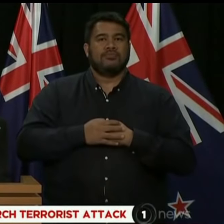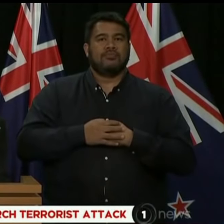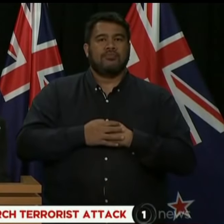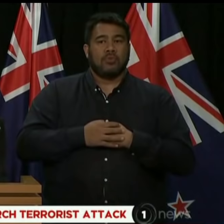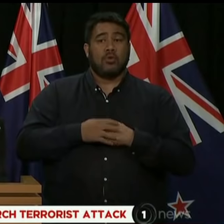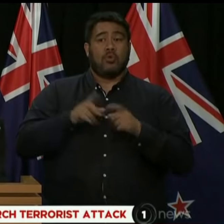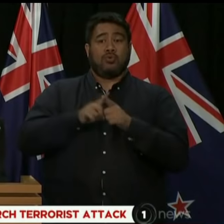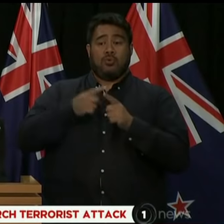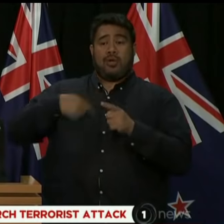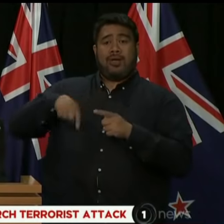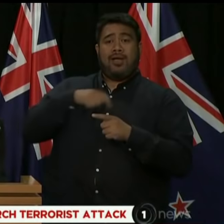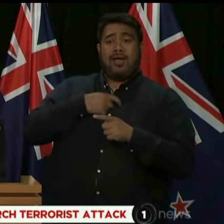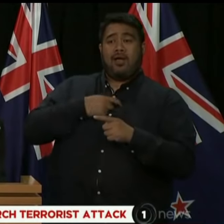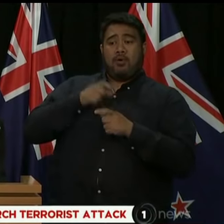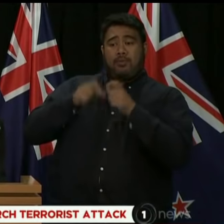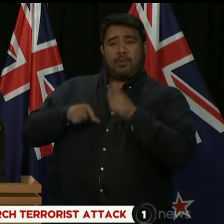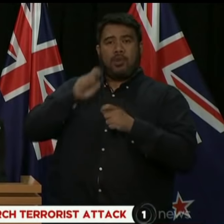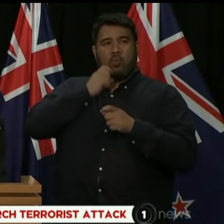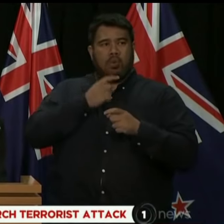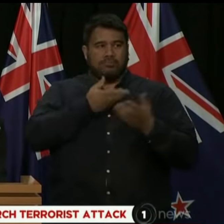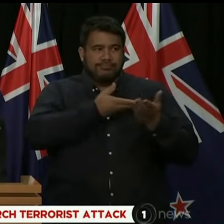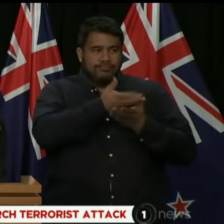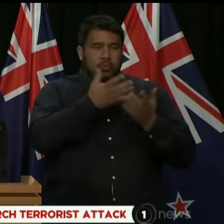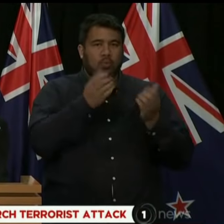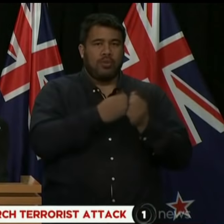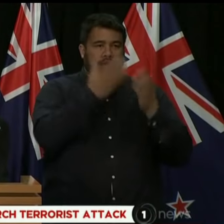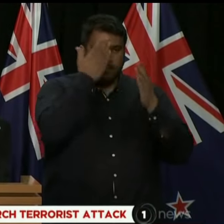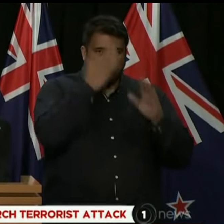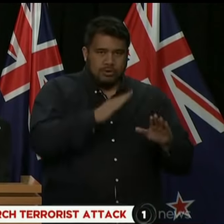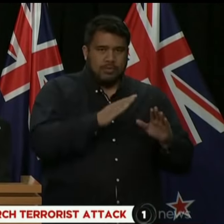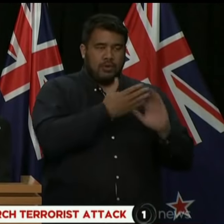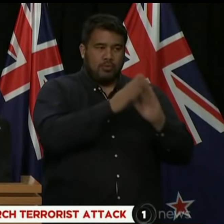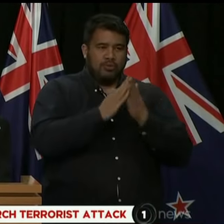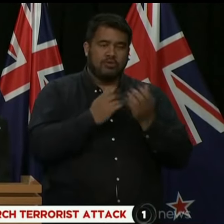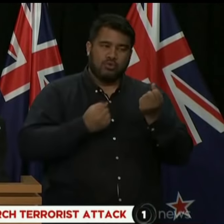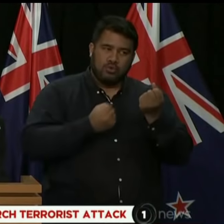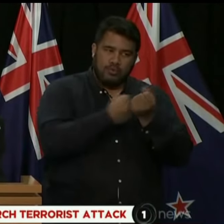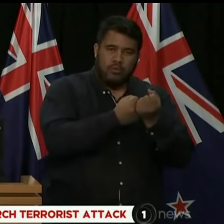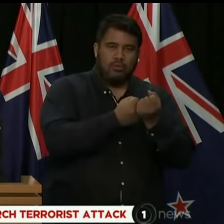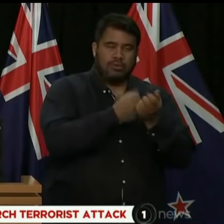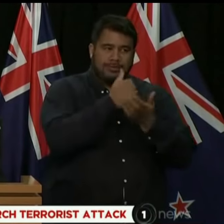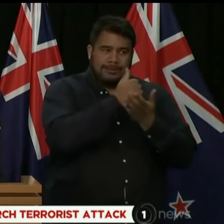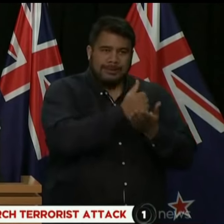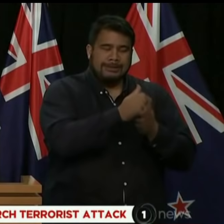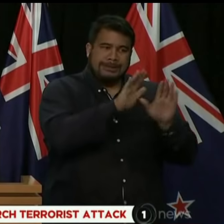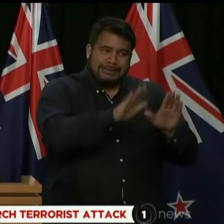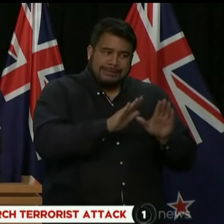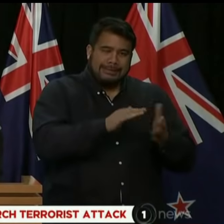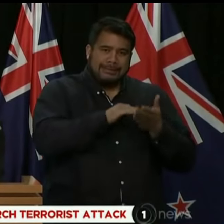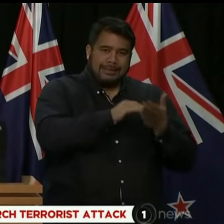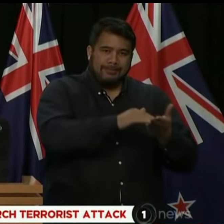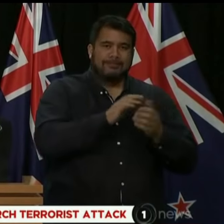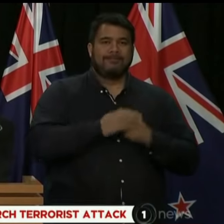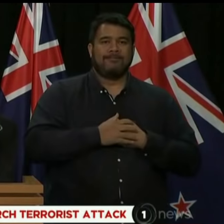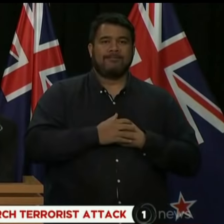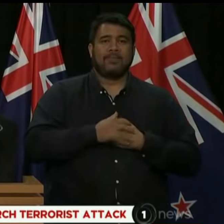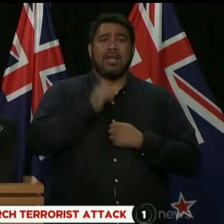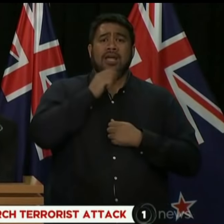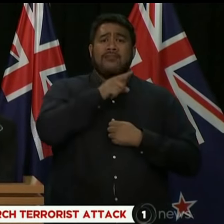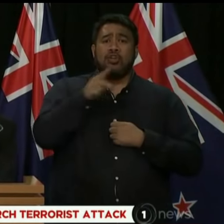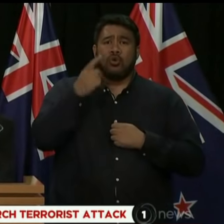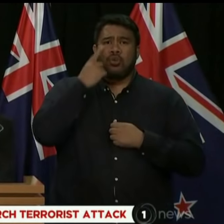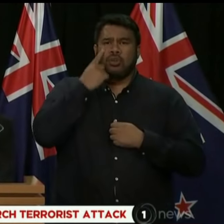Islamic community to provide assistance, reassurance, and support. An 0800 number established to register missing